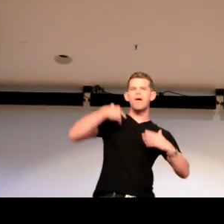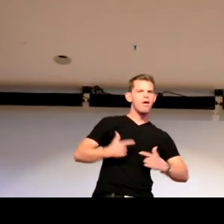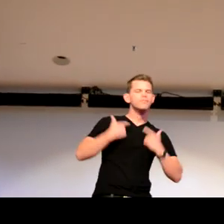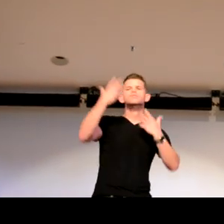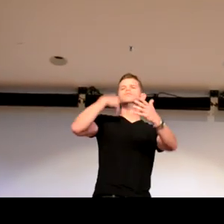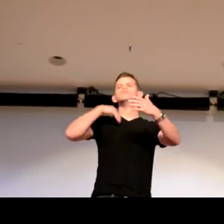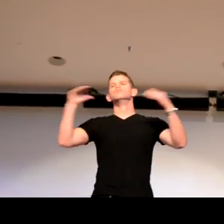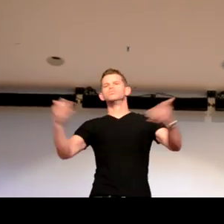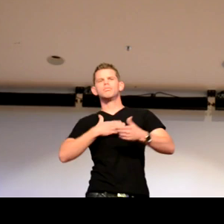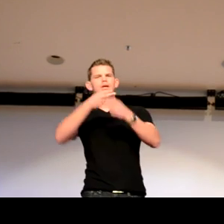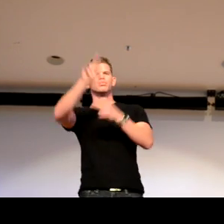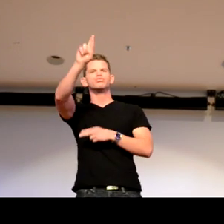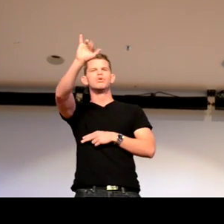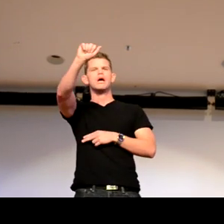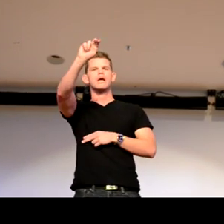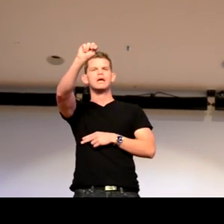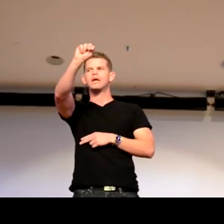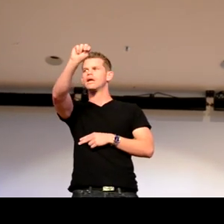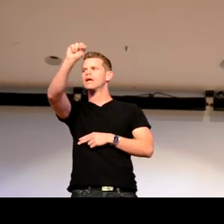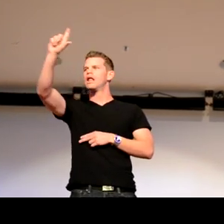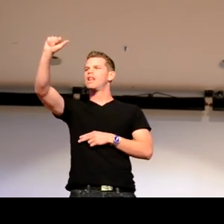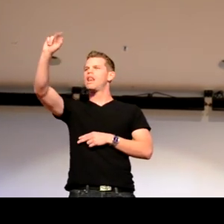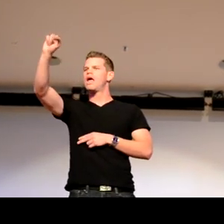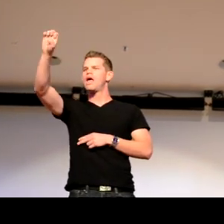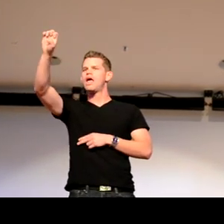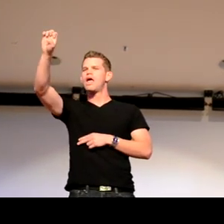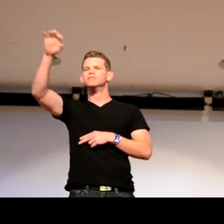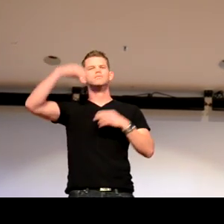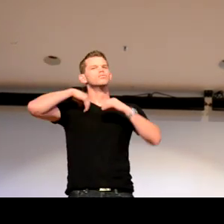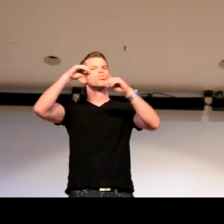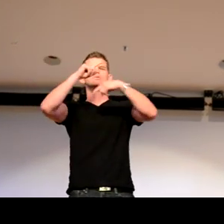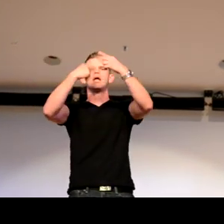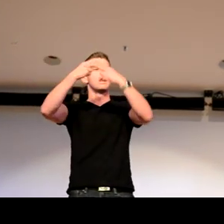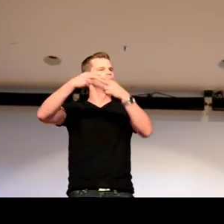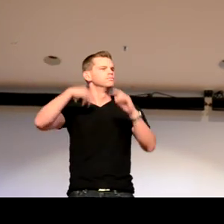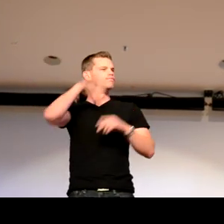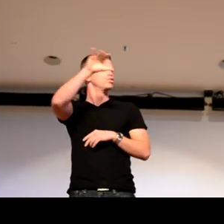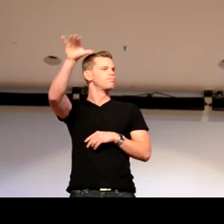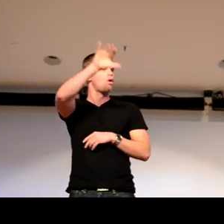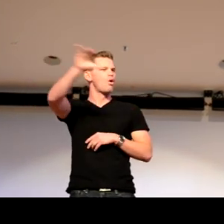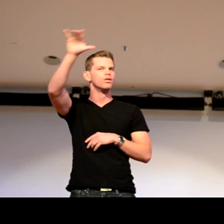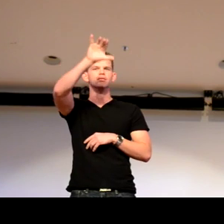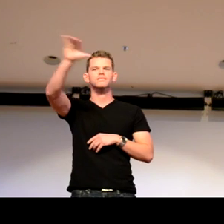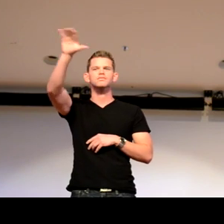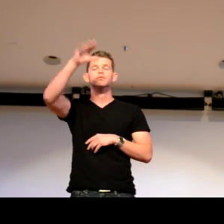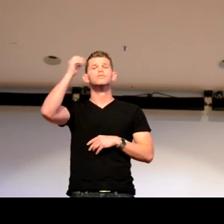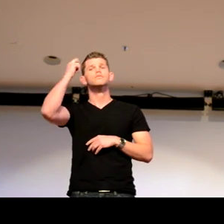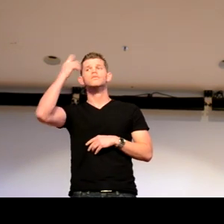Okay. You want to know my life story? My name is Ryan. Ryan Lane. I don't have a sign name. I just fingerspell it.